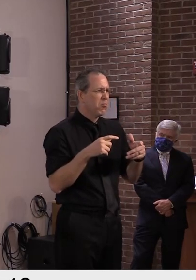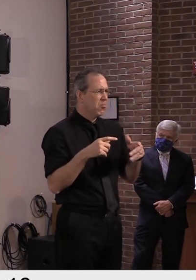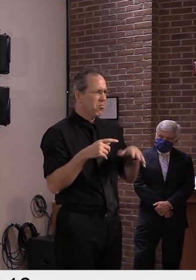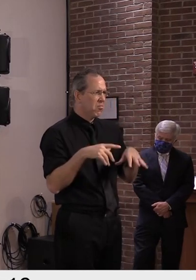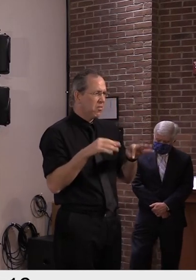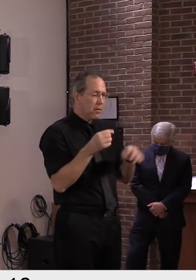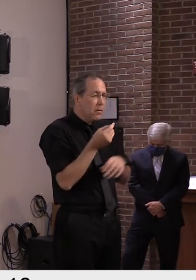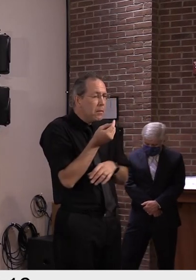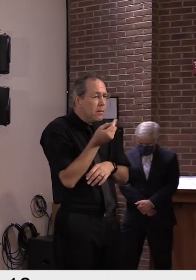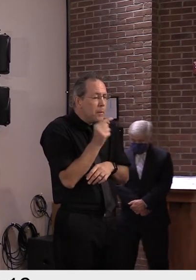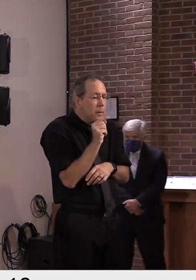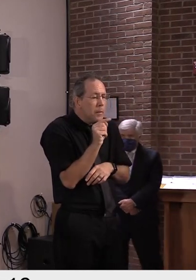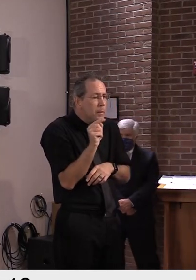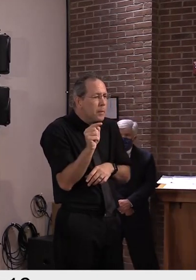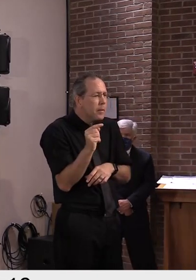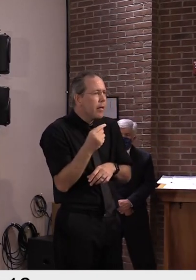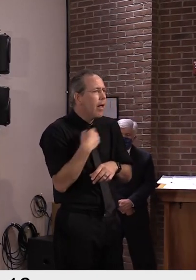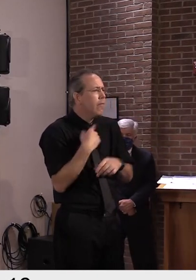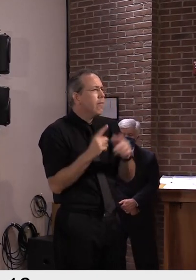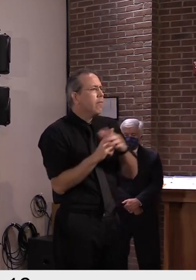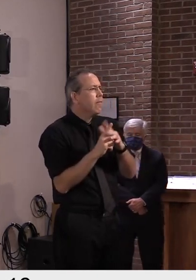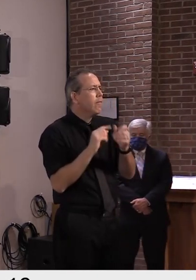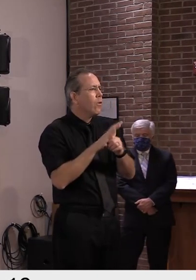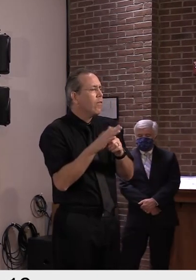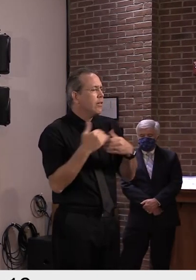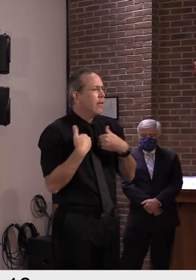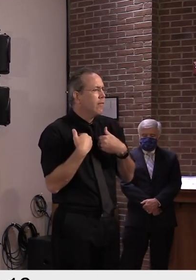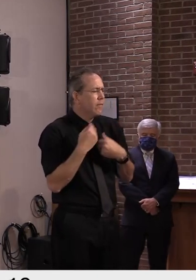about that at this point in time. Thank you.